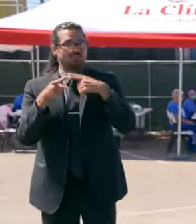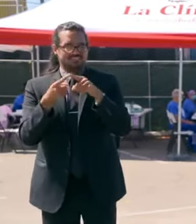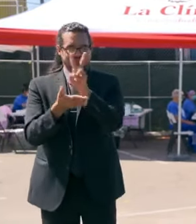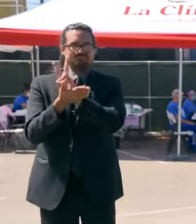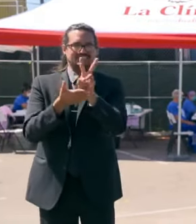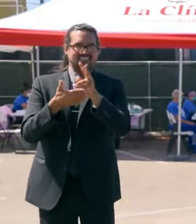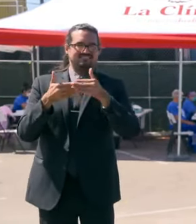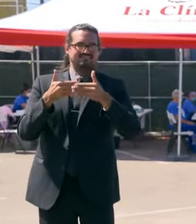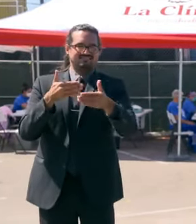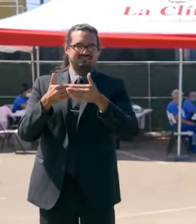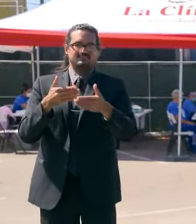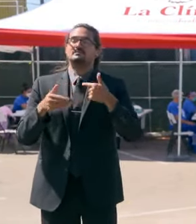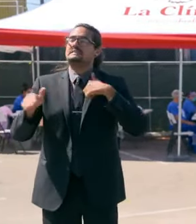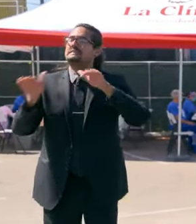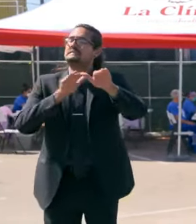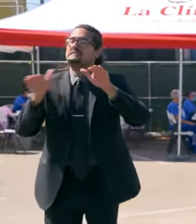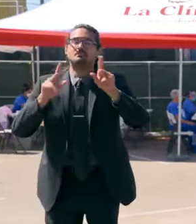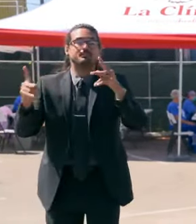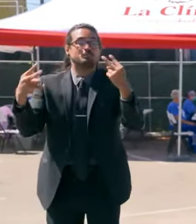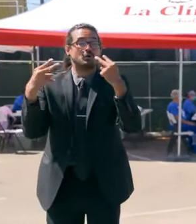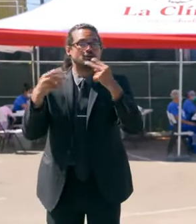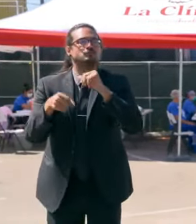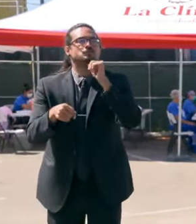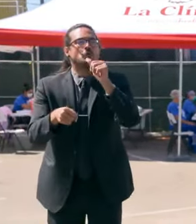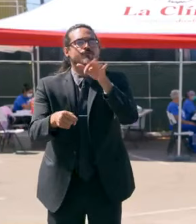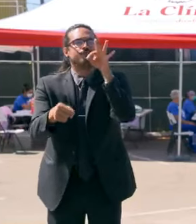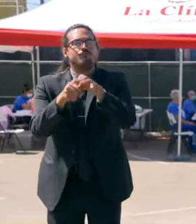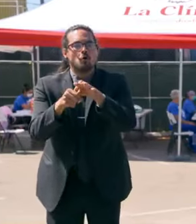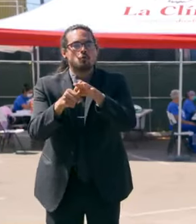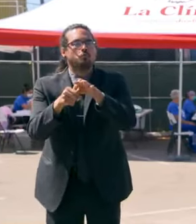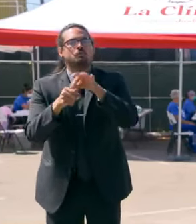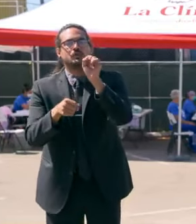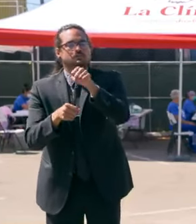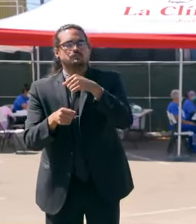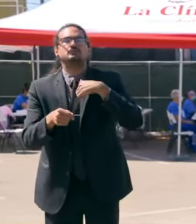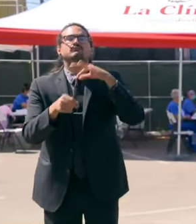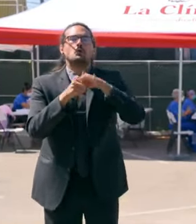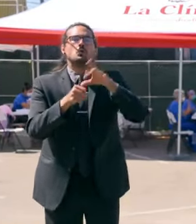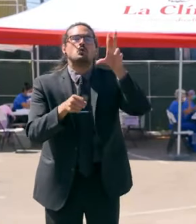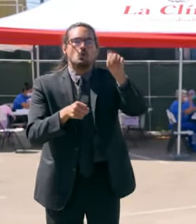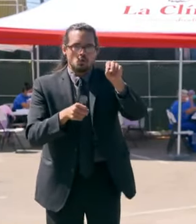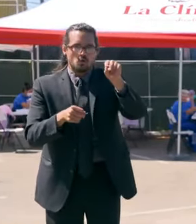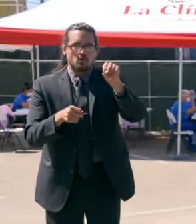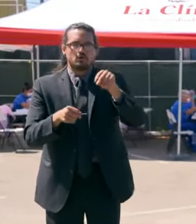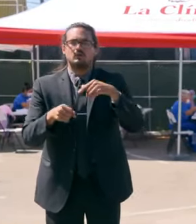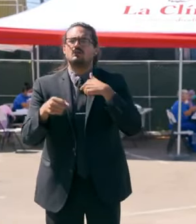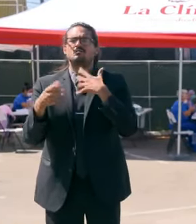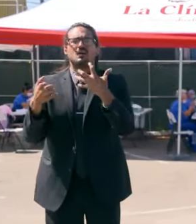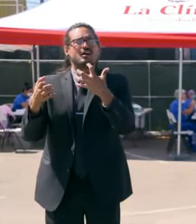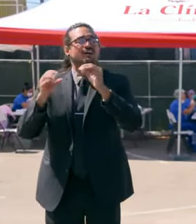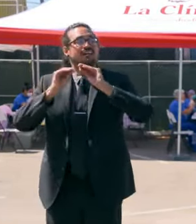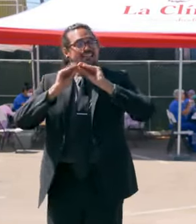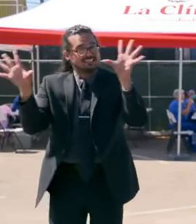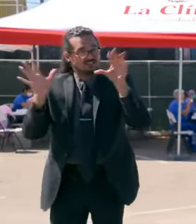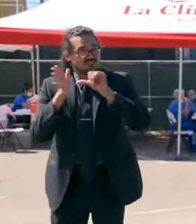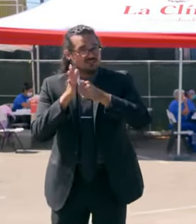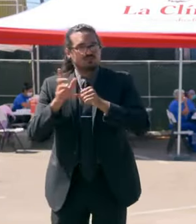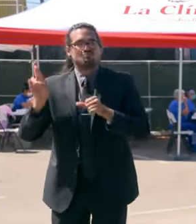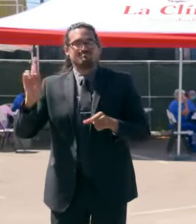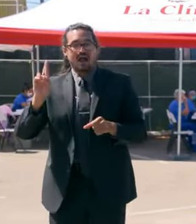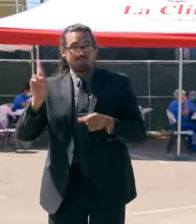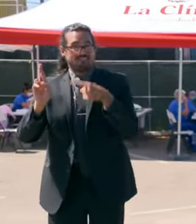recall for no other reason than this. And I want to make this as clear as I possibly can. There's nothing more consequential